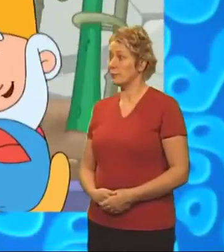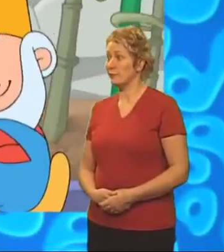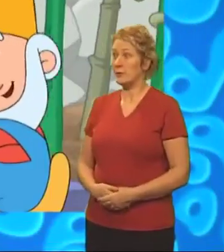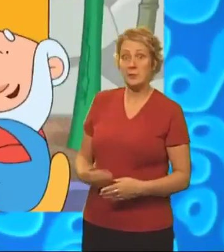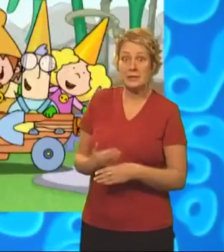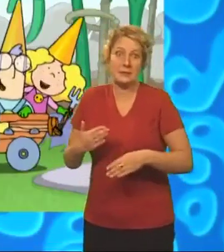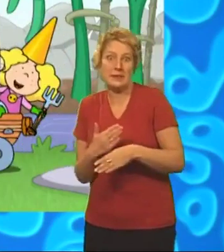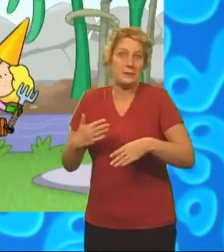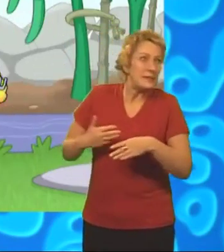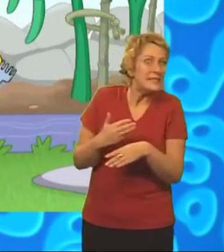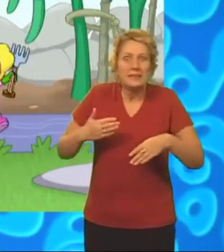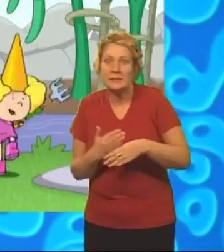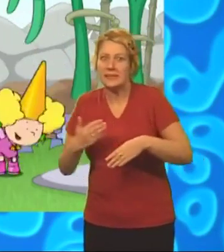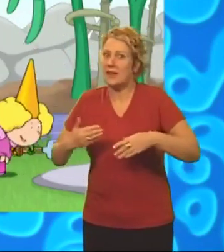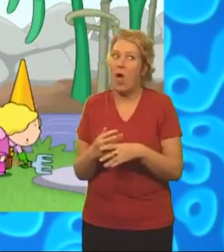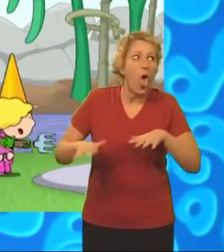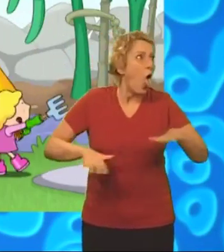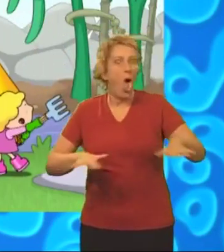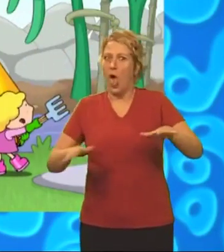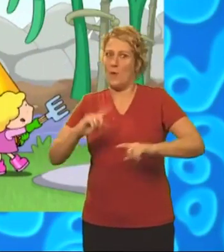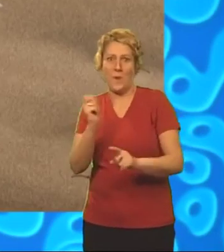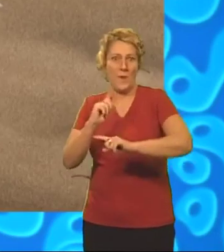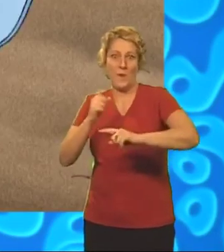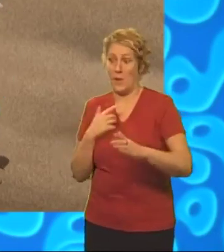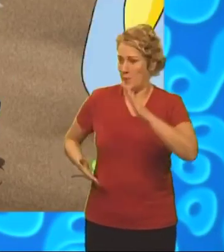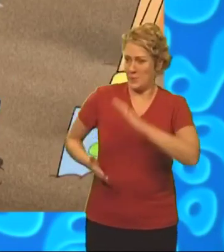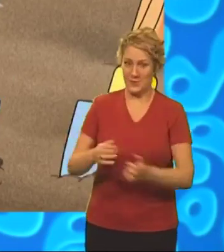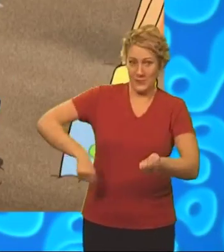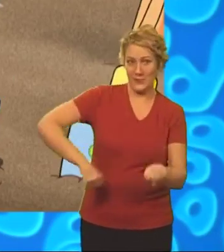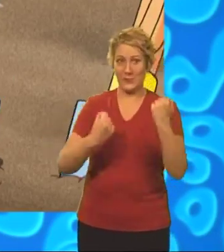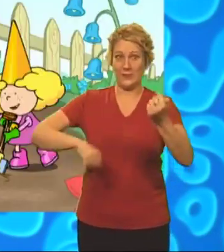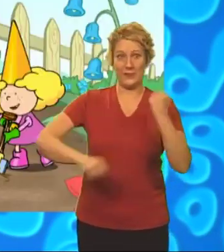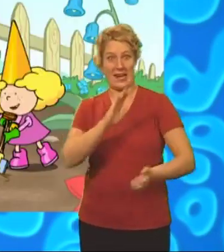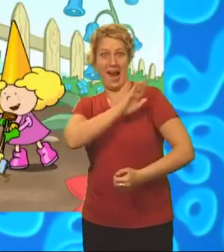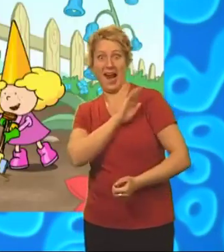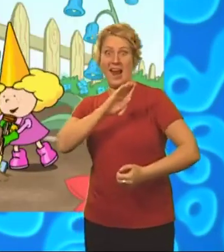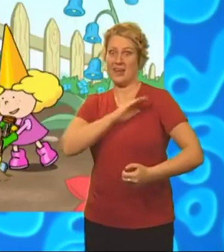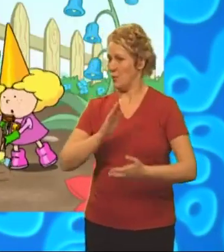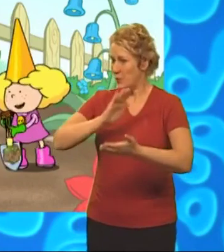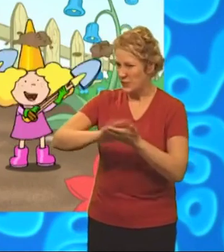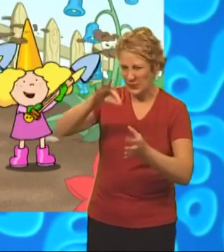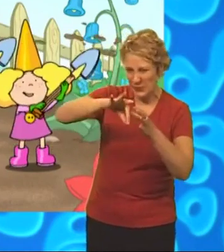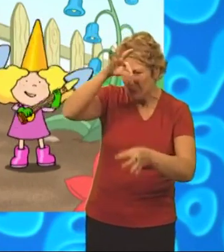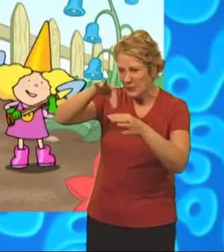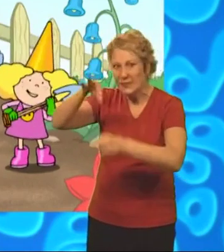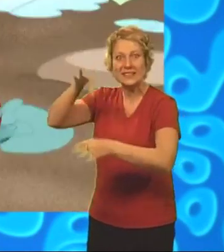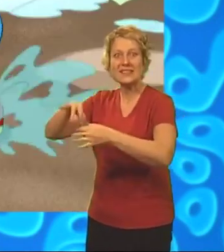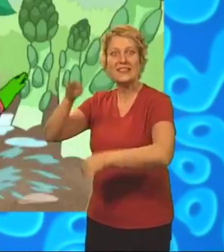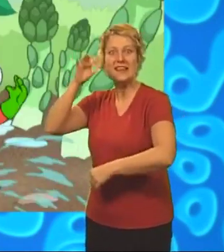Busy, busy, busy, no time to waste today. We're off to dig the garden and clear the weeds away.